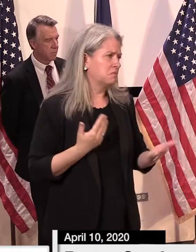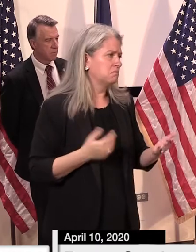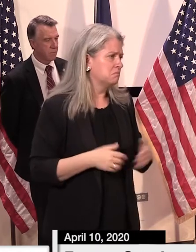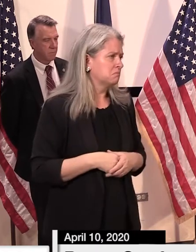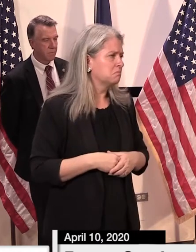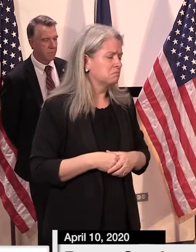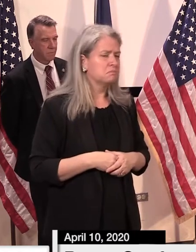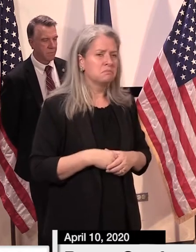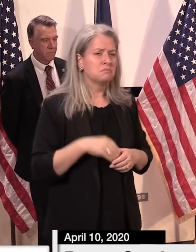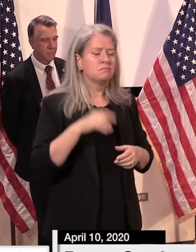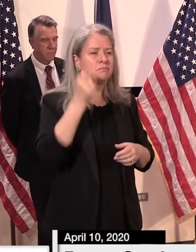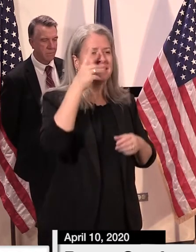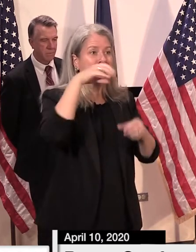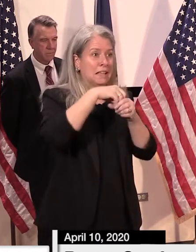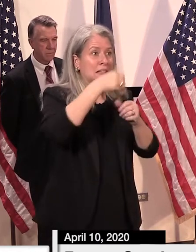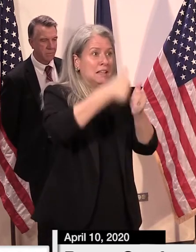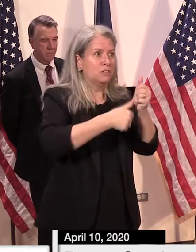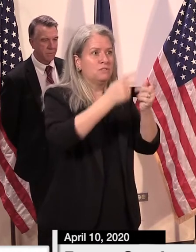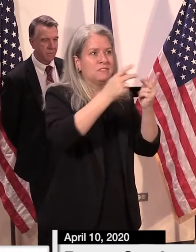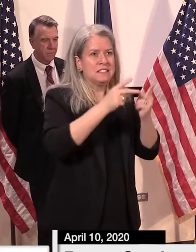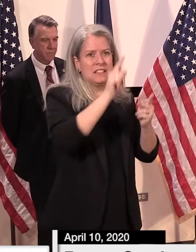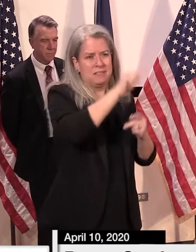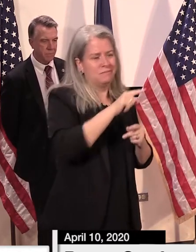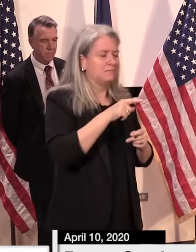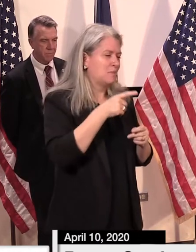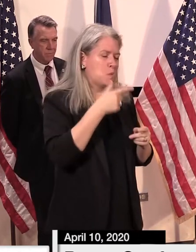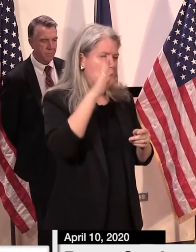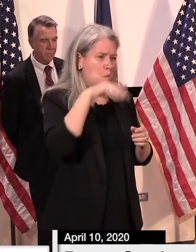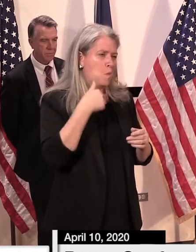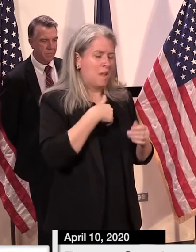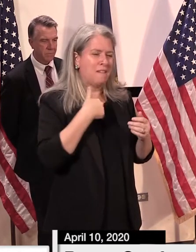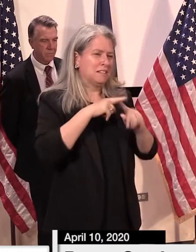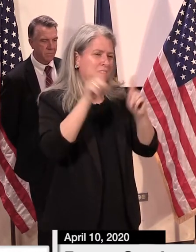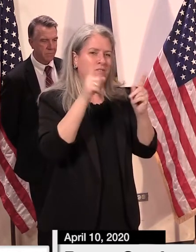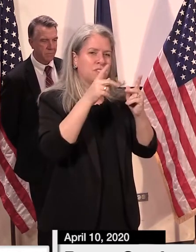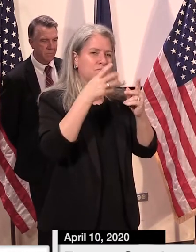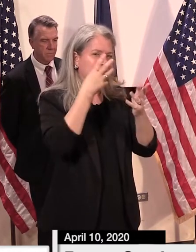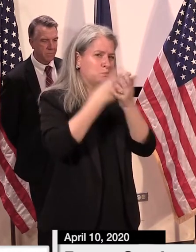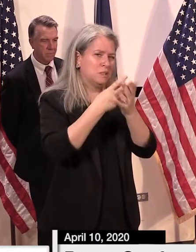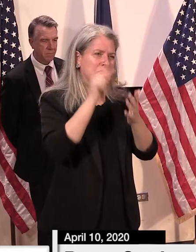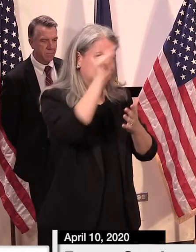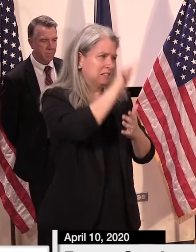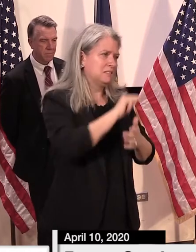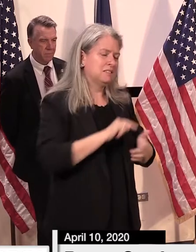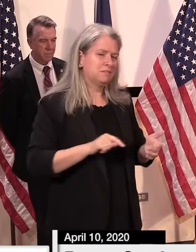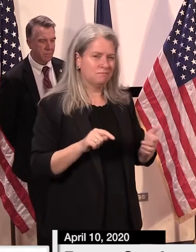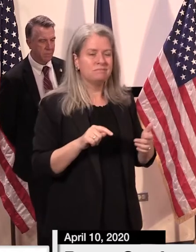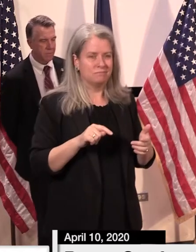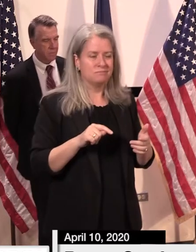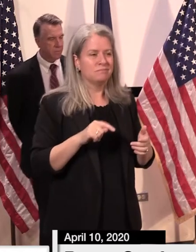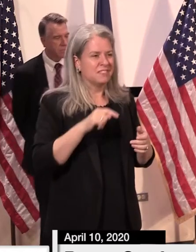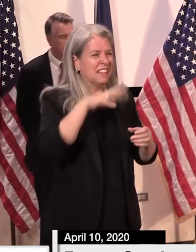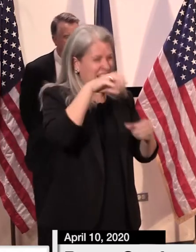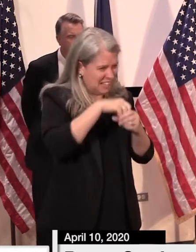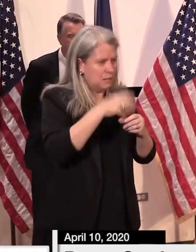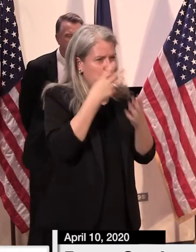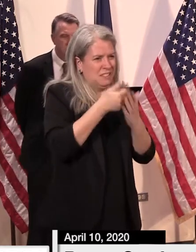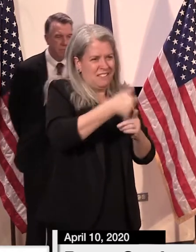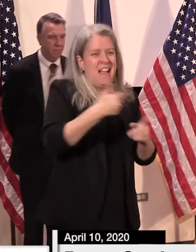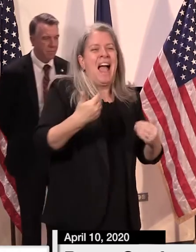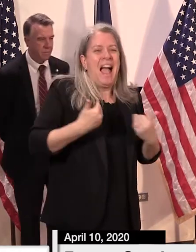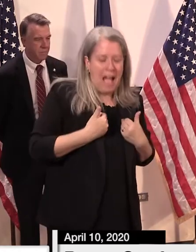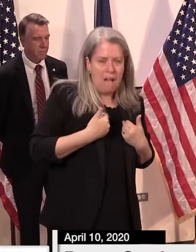at the various facilities. As you know, Mike, we have various facilities, medical facilities in our correction